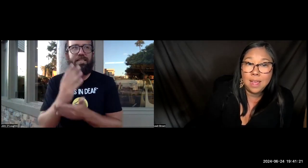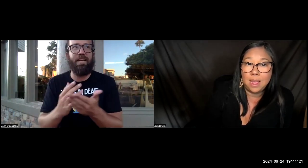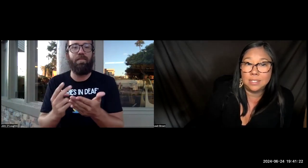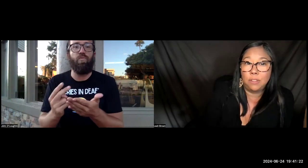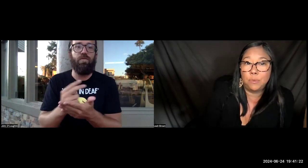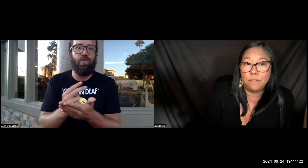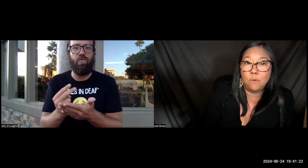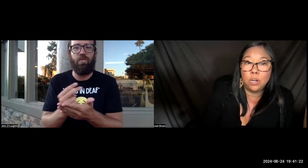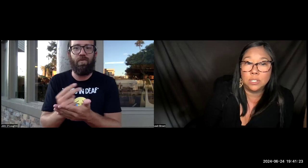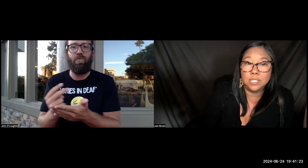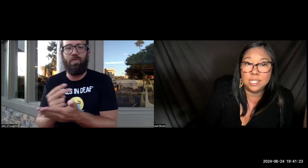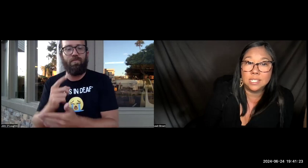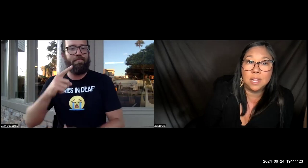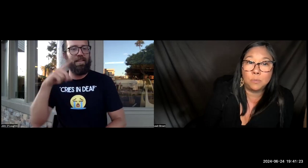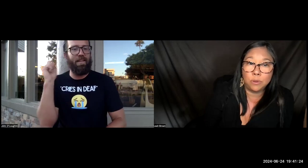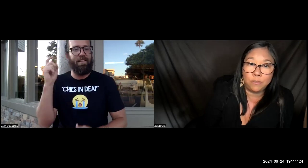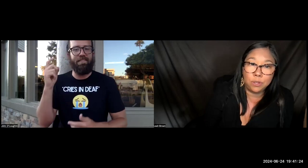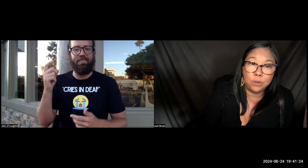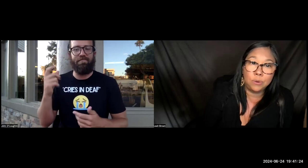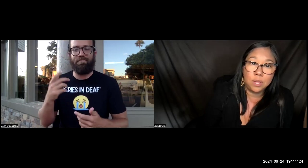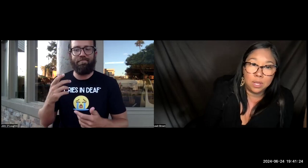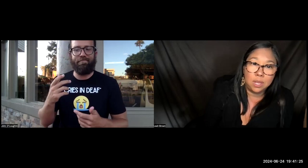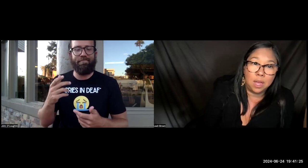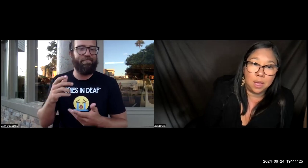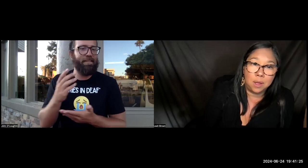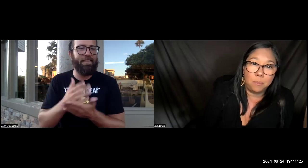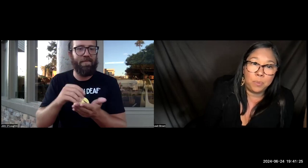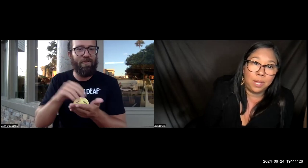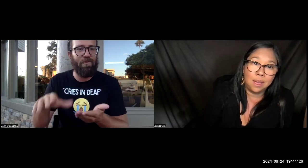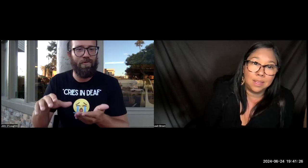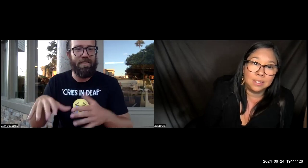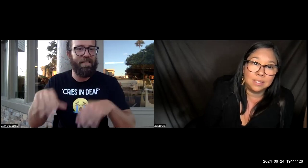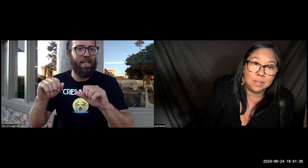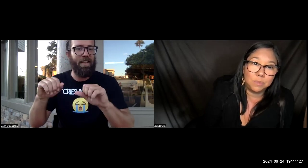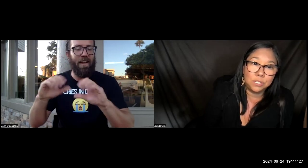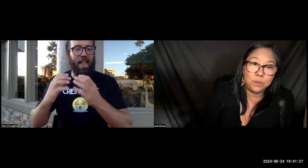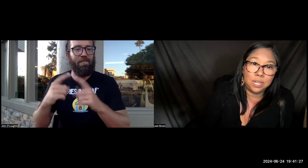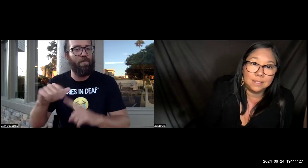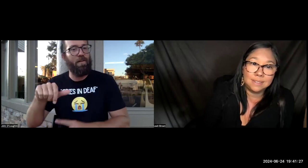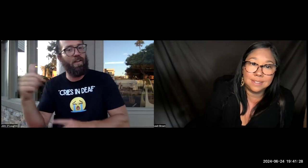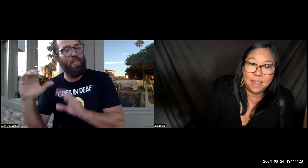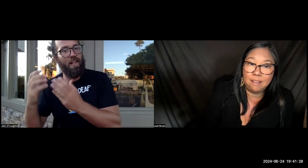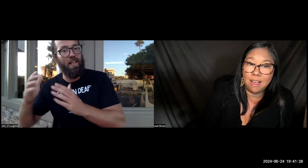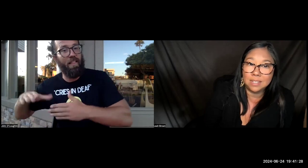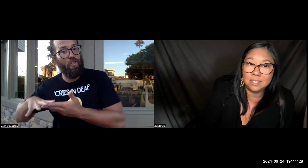ASL 3 and 4, you'll see some review because some students take classes